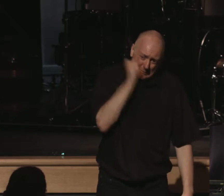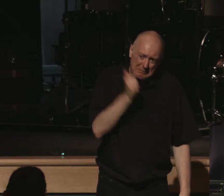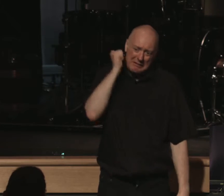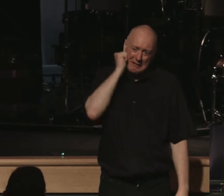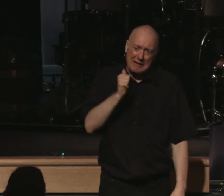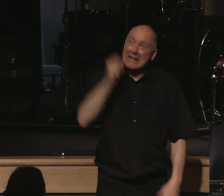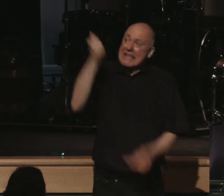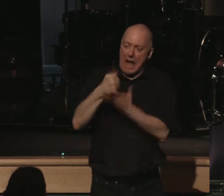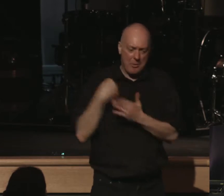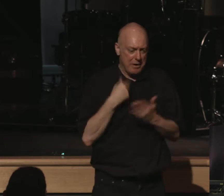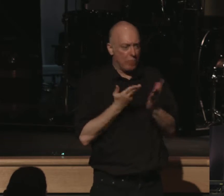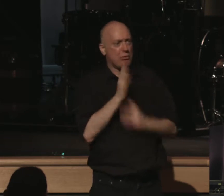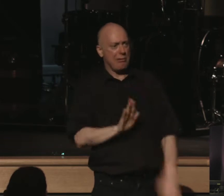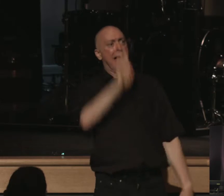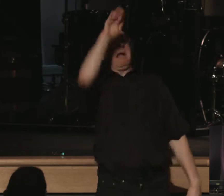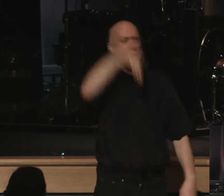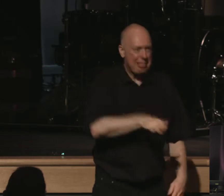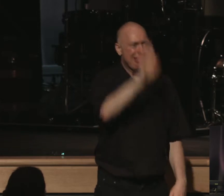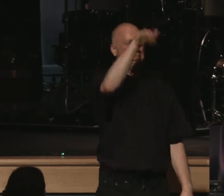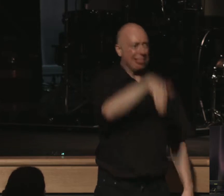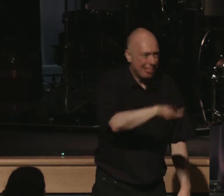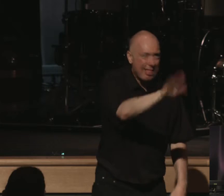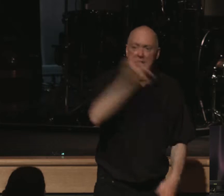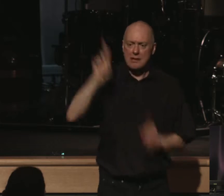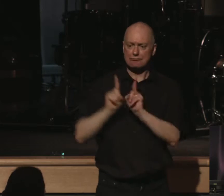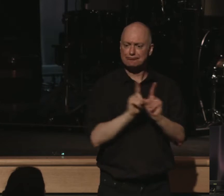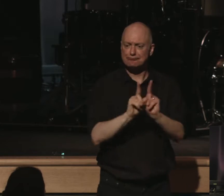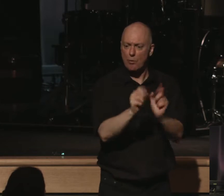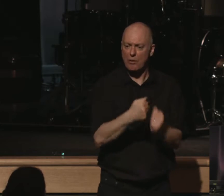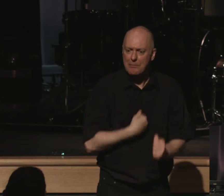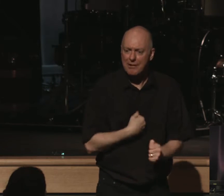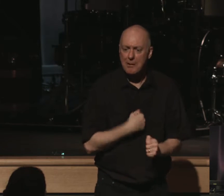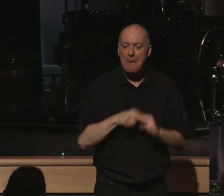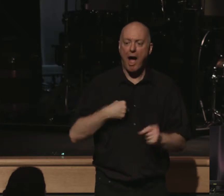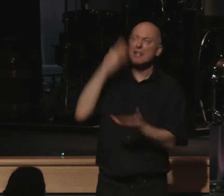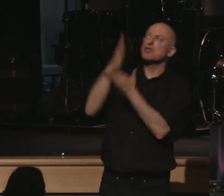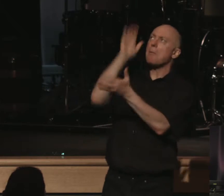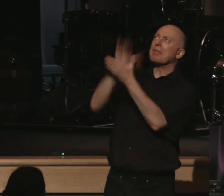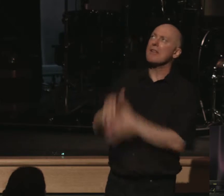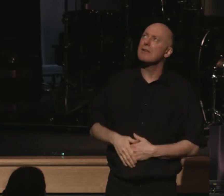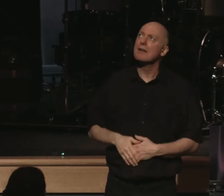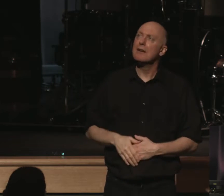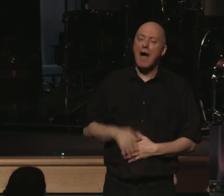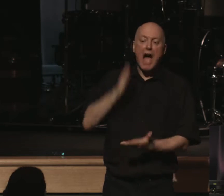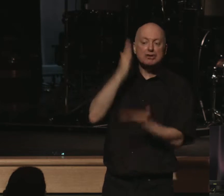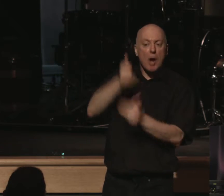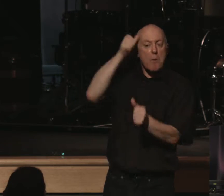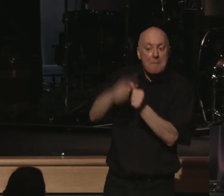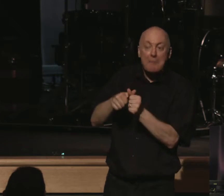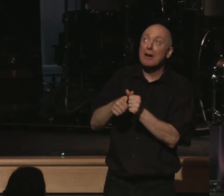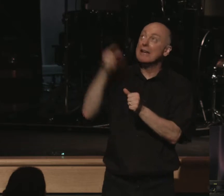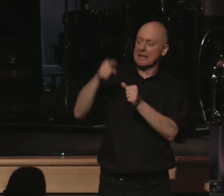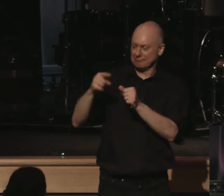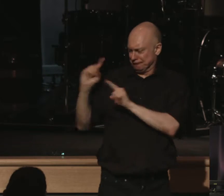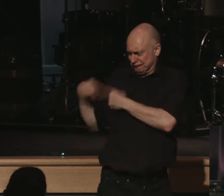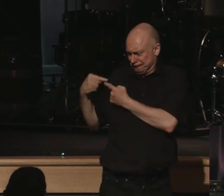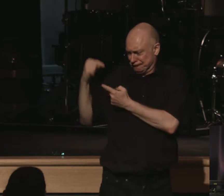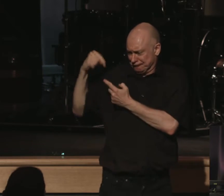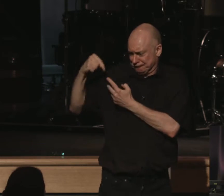He's walked me through the highs and the lows of this life, but I forget them. I just stopped believing in them. I stopped remembering all His goodness to me. And all of a sudden,